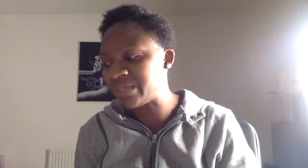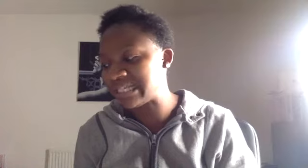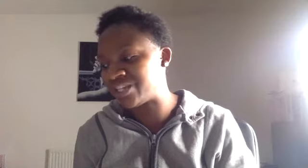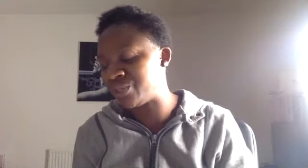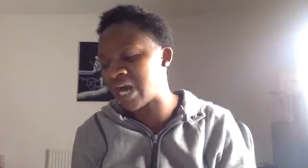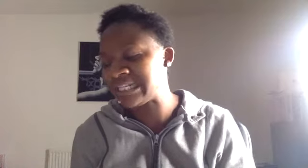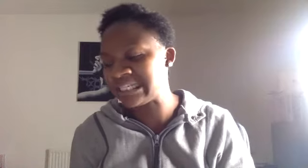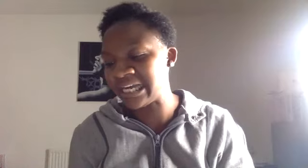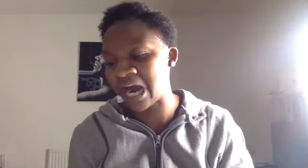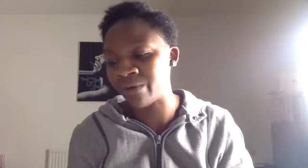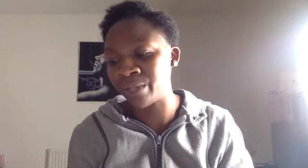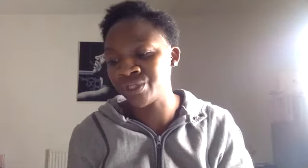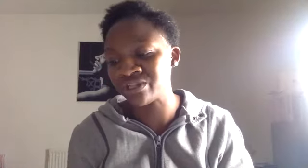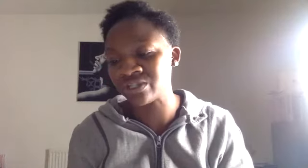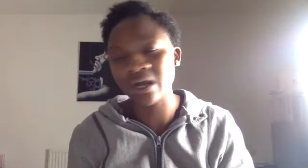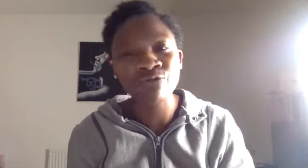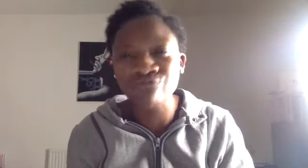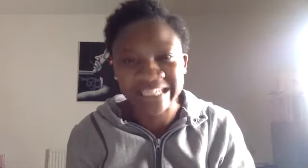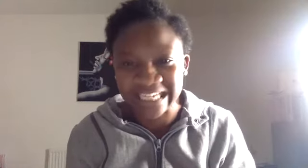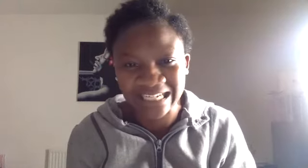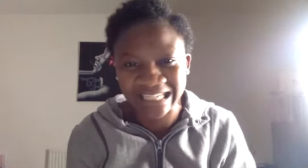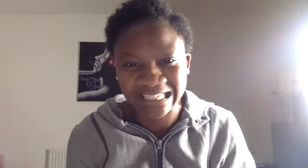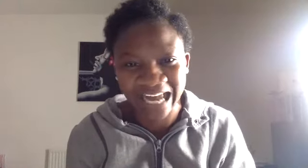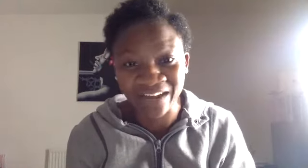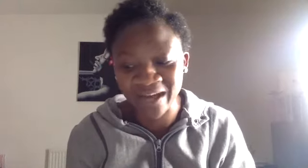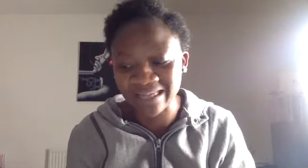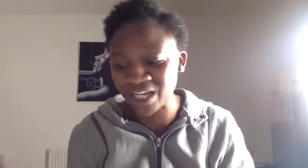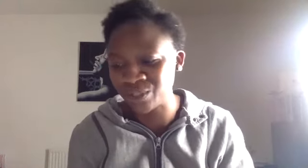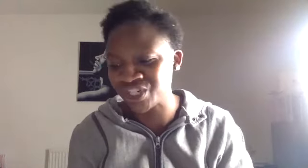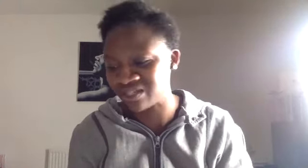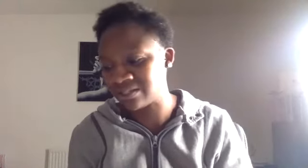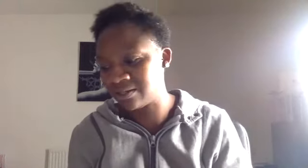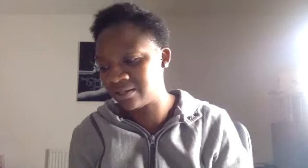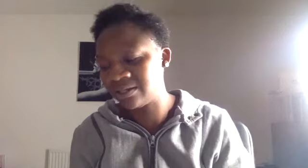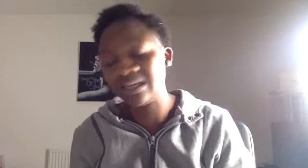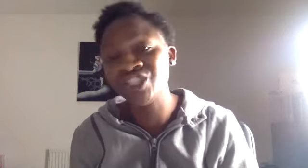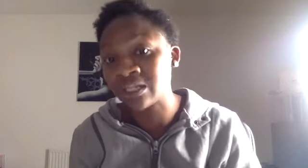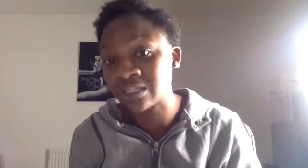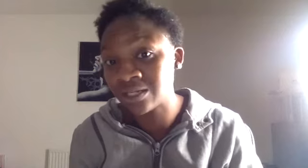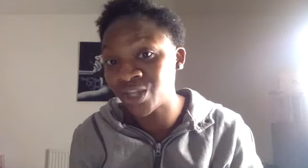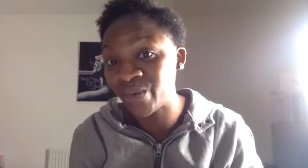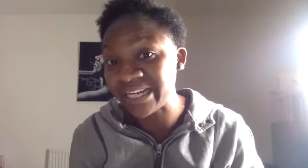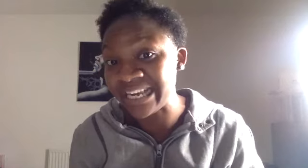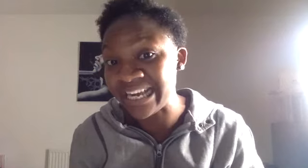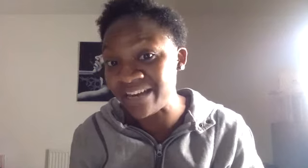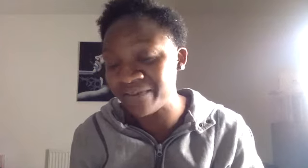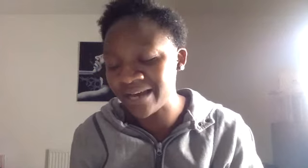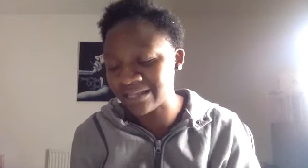stand united in our emotions, ready to save the oceans, just so we can leave this